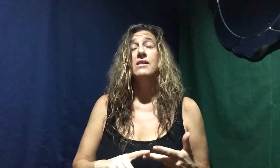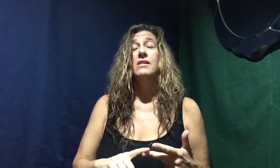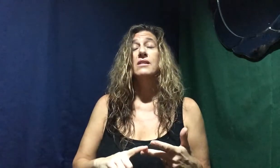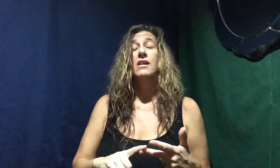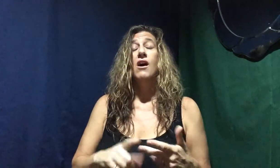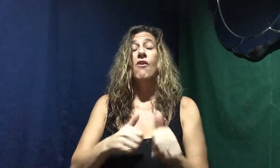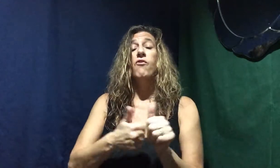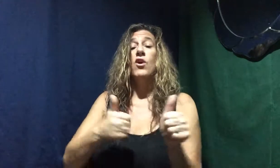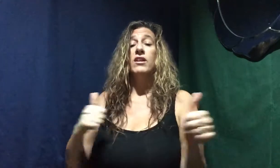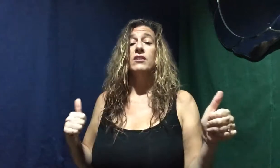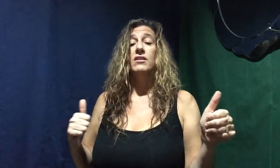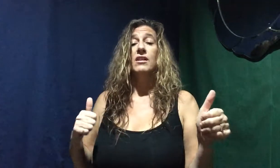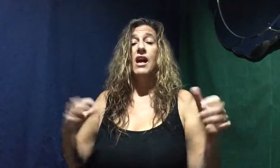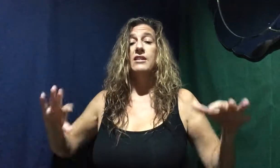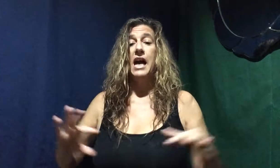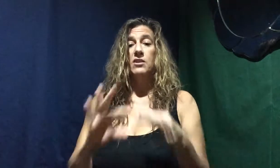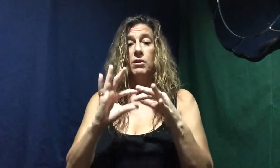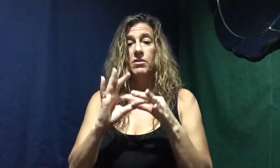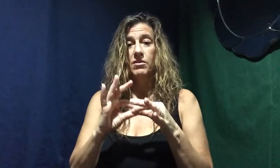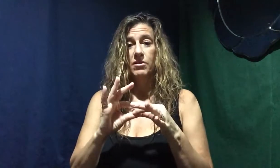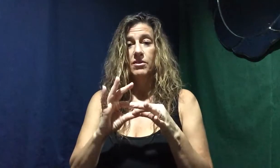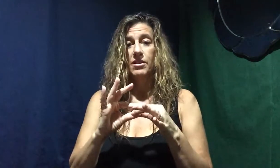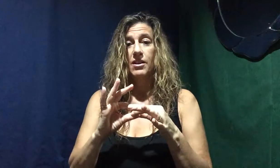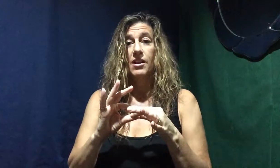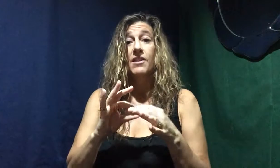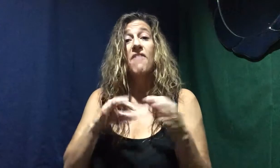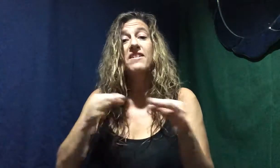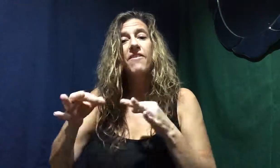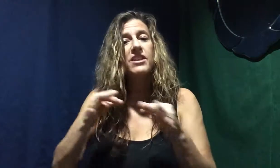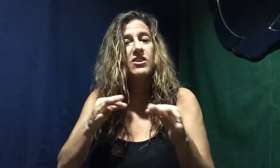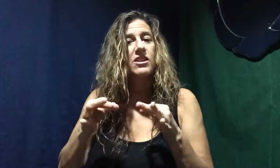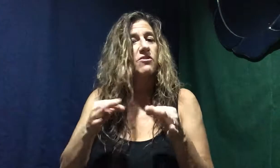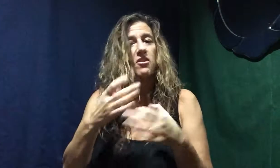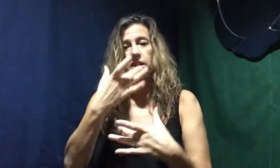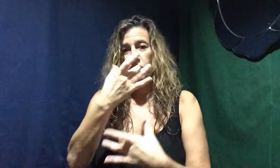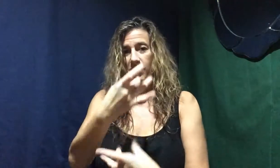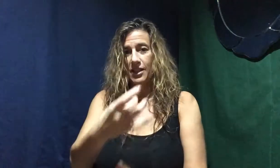avoidant attachment. Now the definition is very interesting.